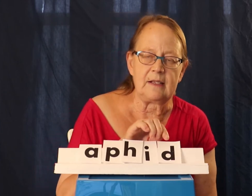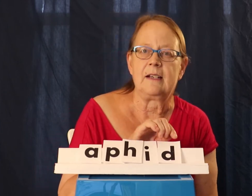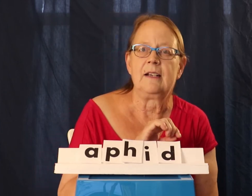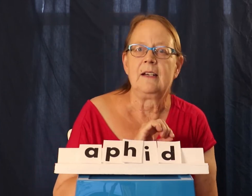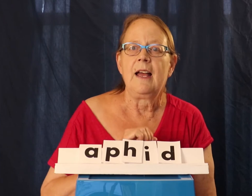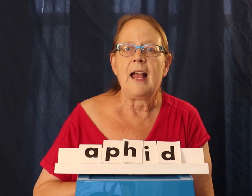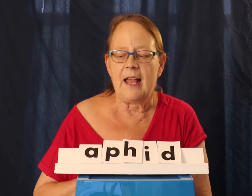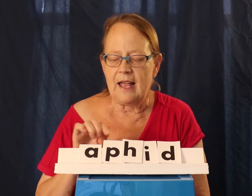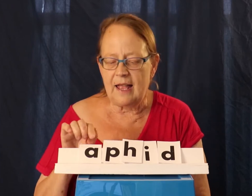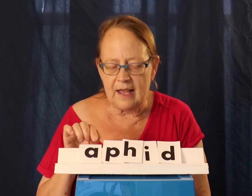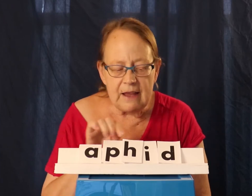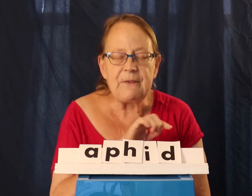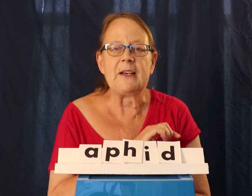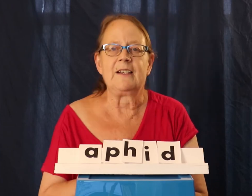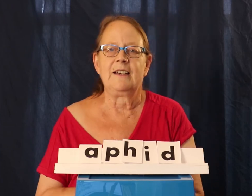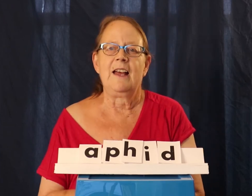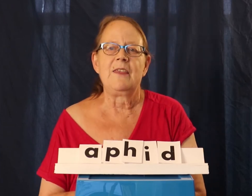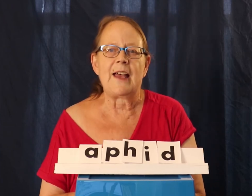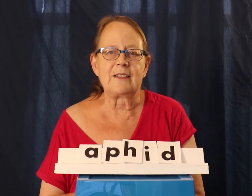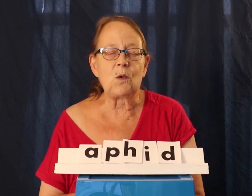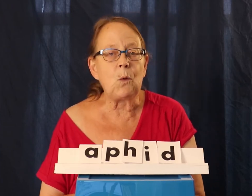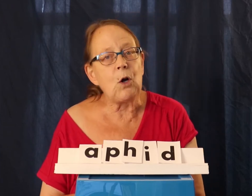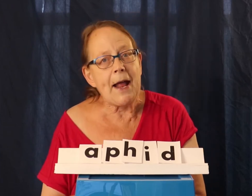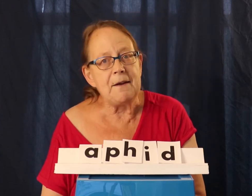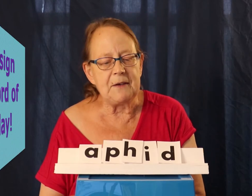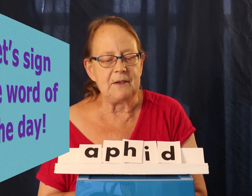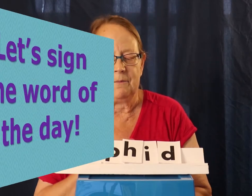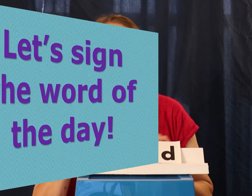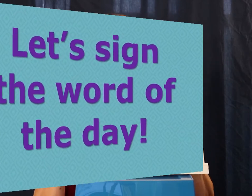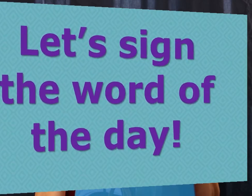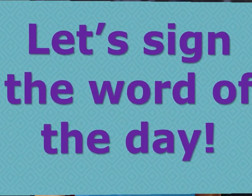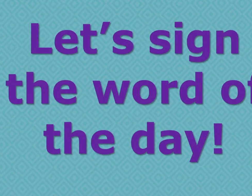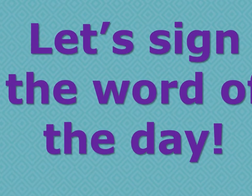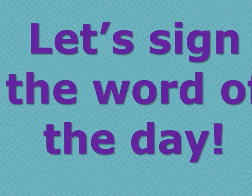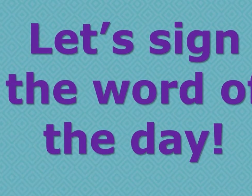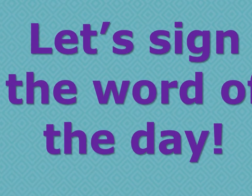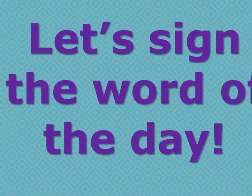i, d. Aphid. That's the word aphid.